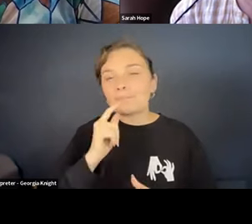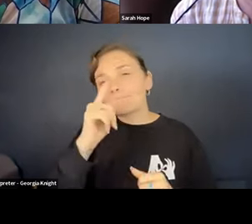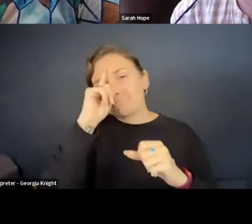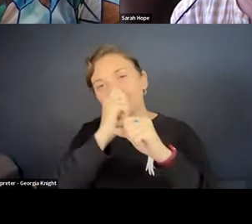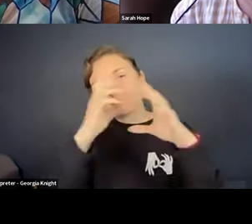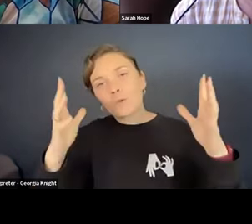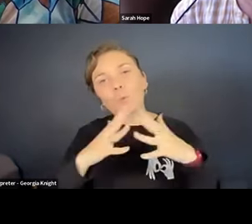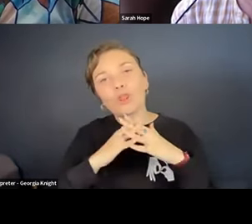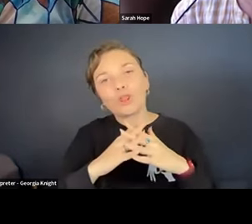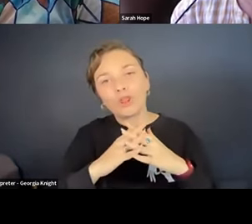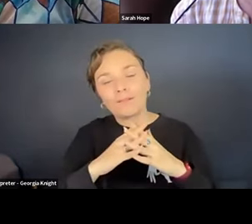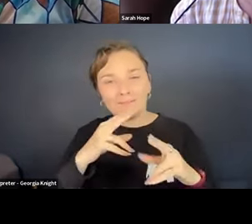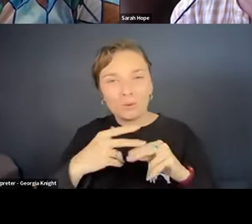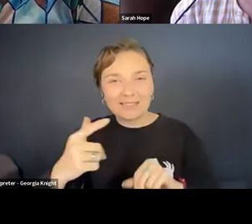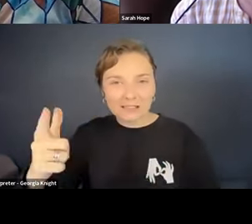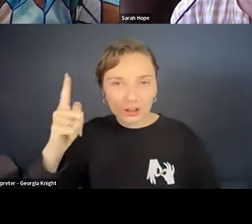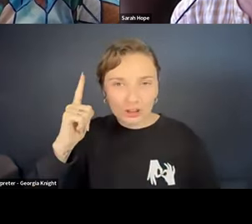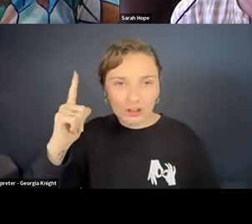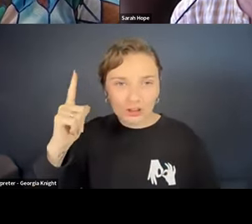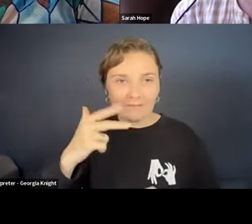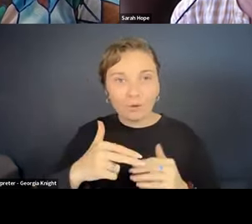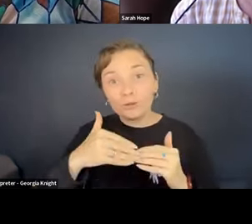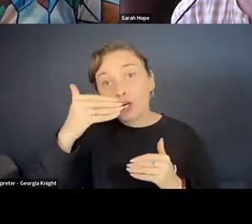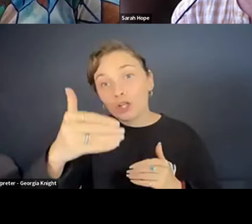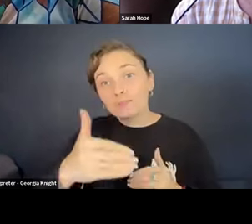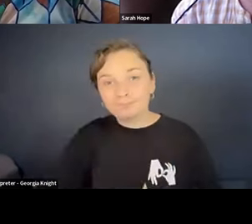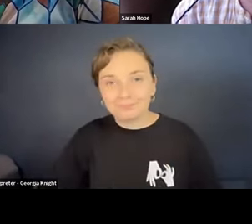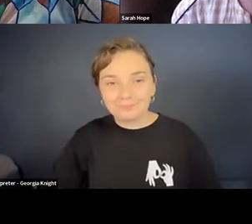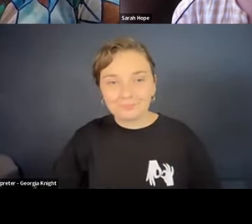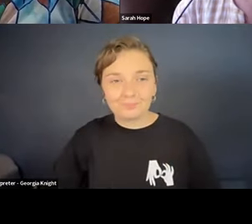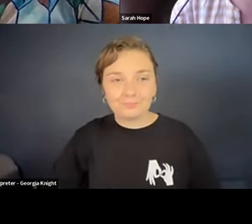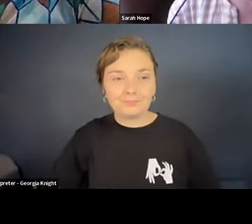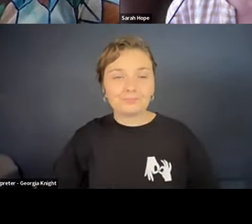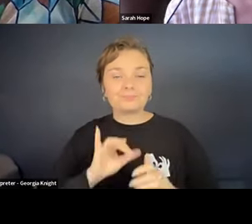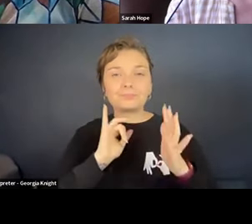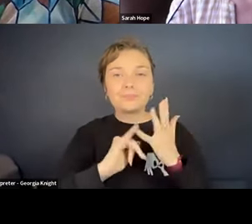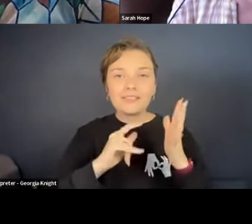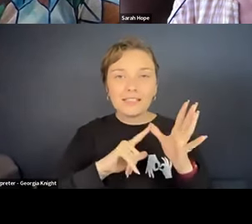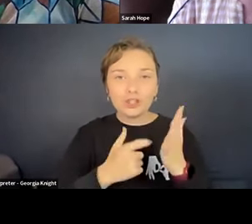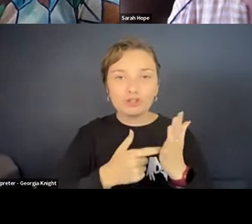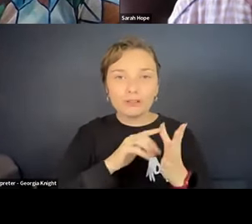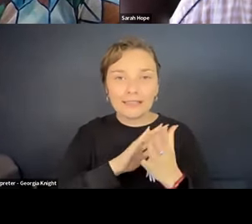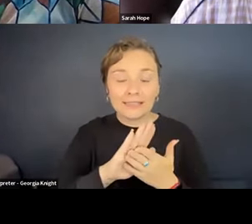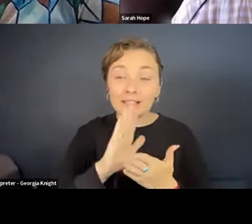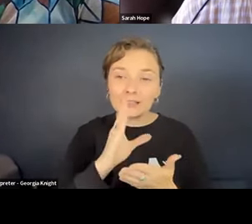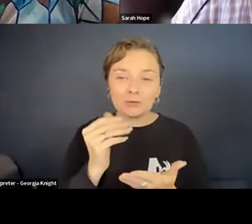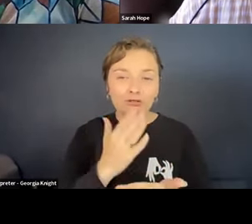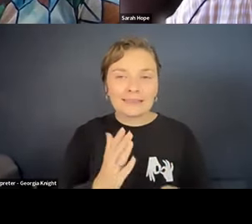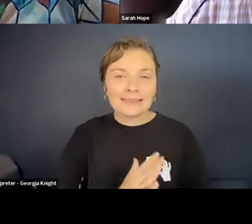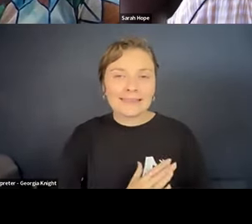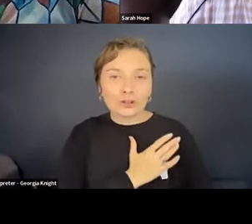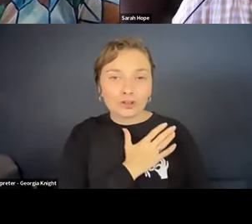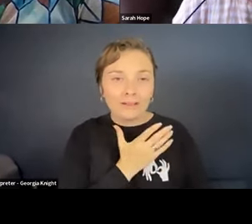useful thing for teachers that are somewhere long term. And something interesting really that came from